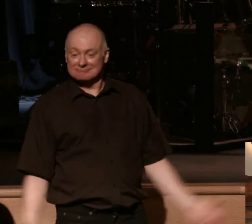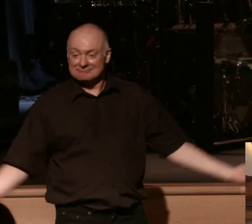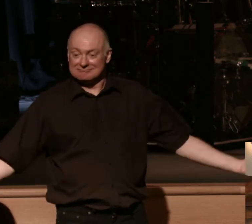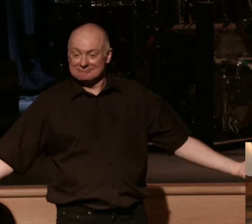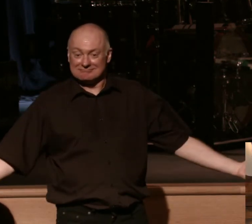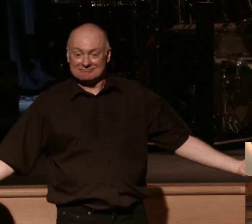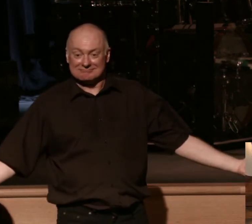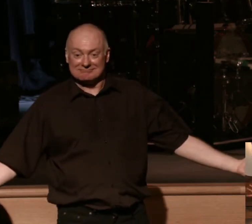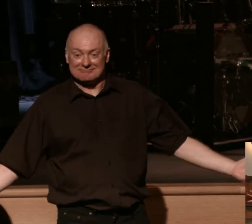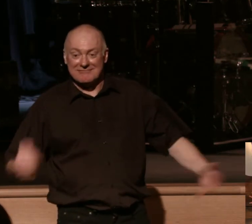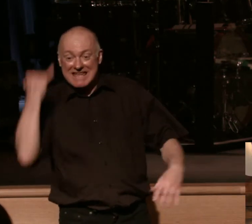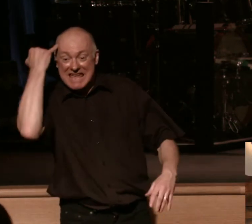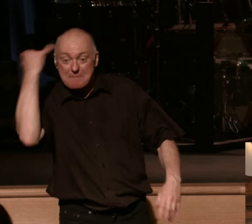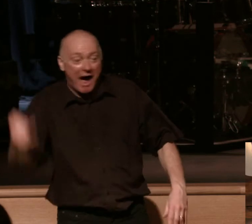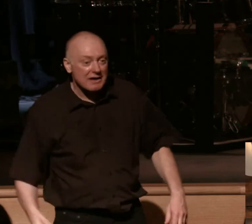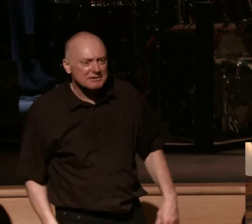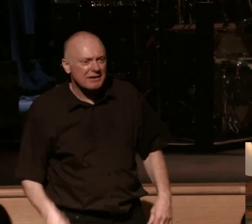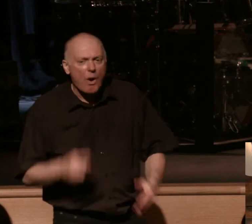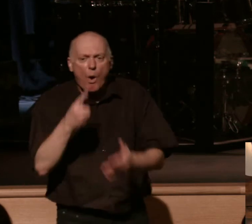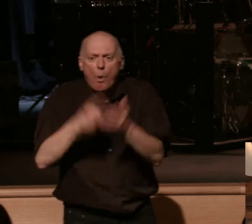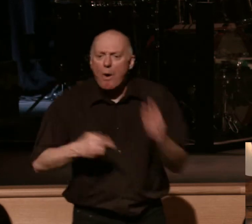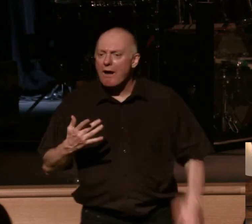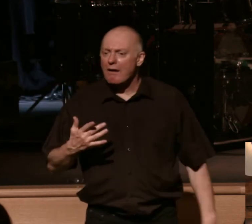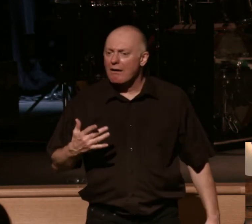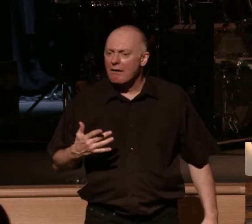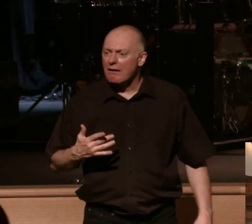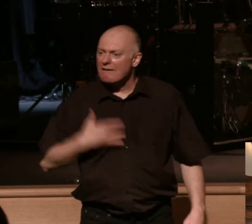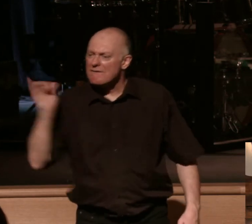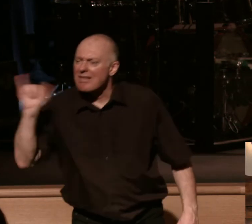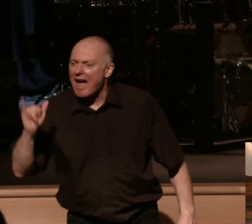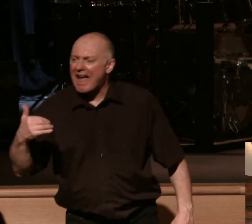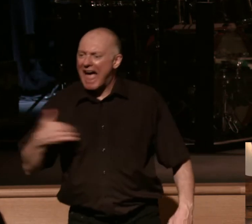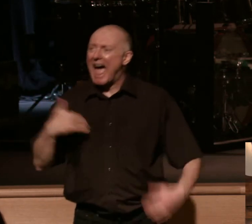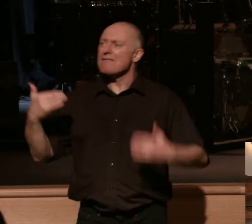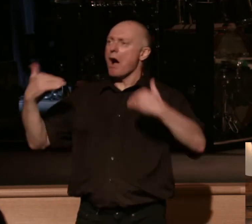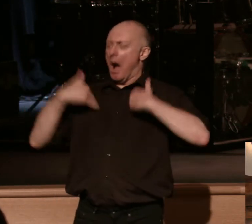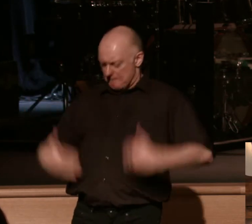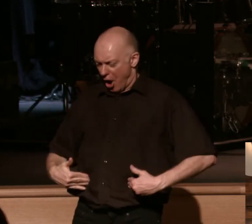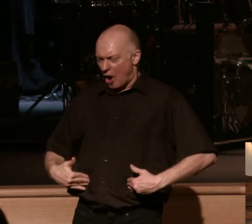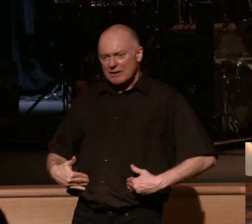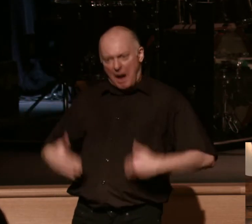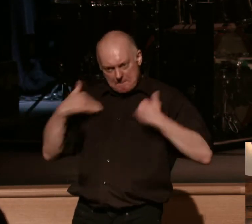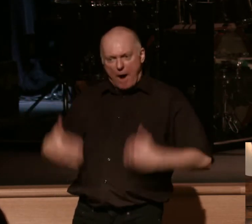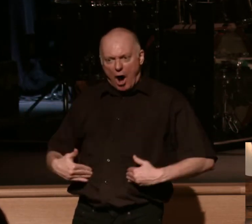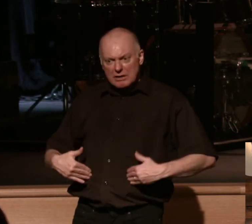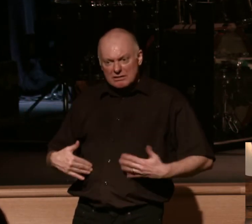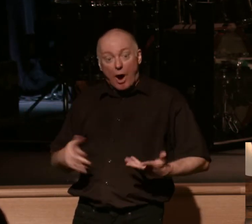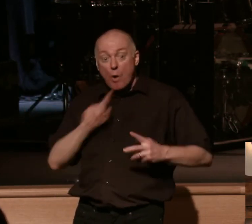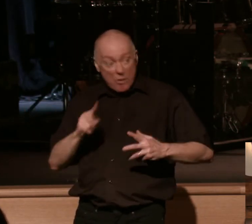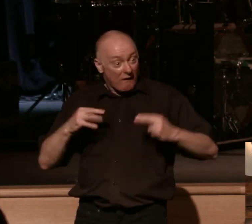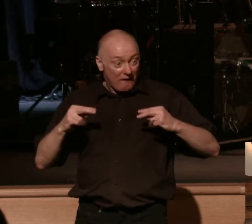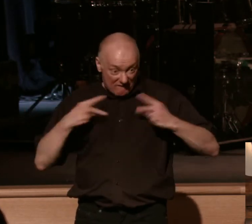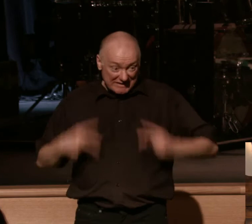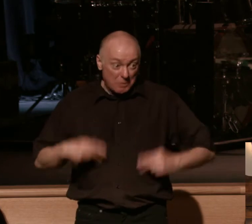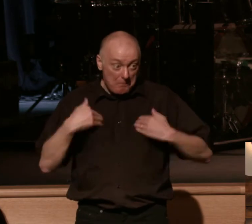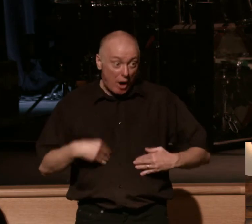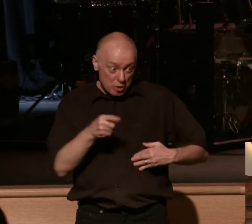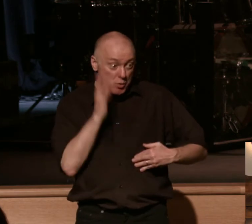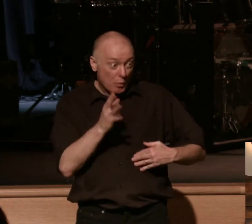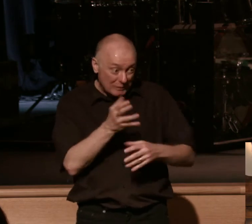to so just imagine what it will be like to have a body a physical body like a physical body like